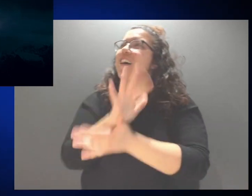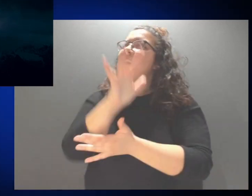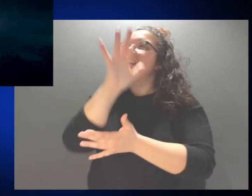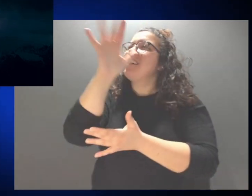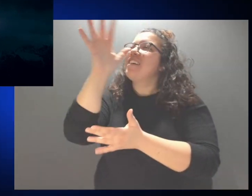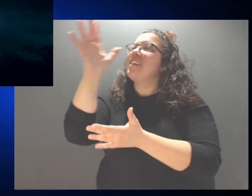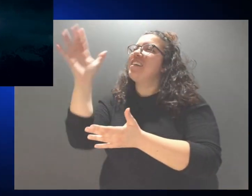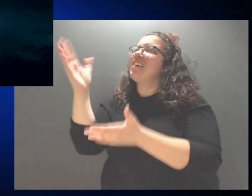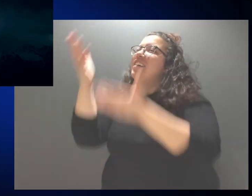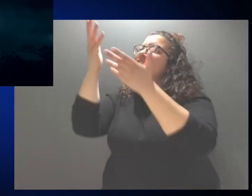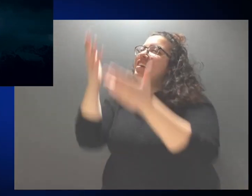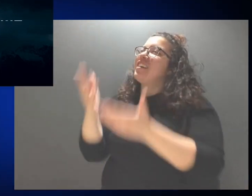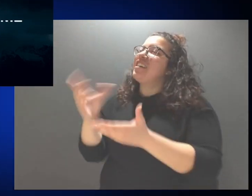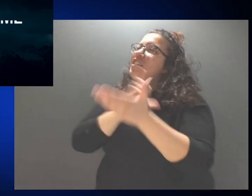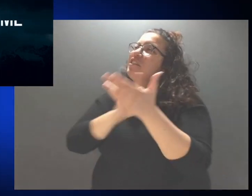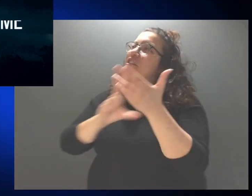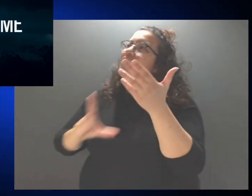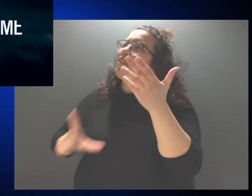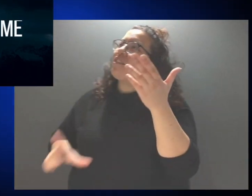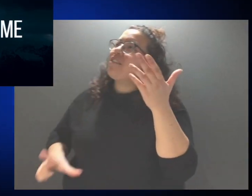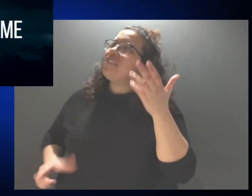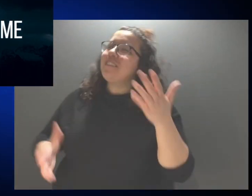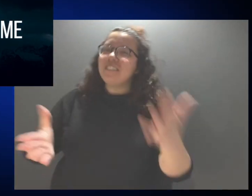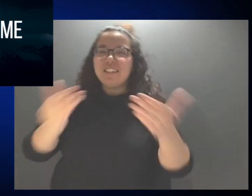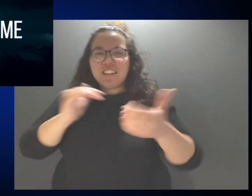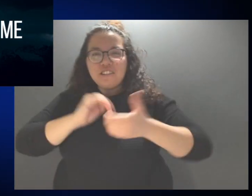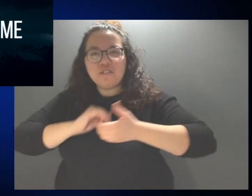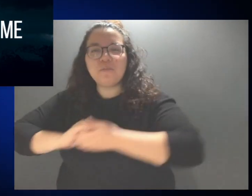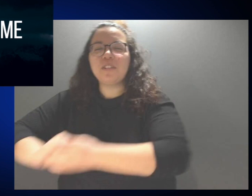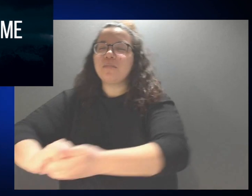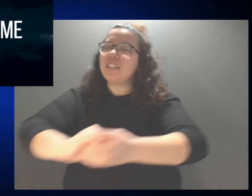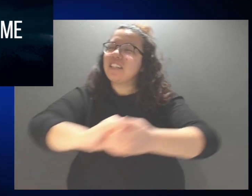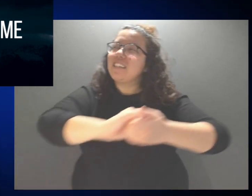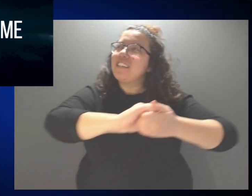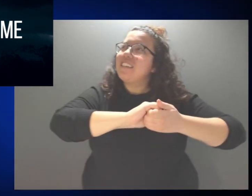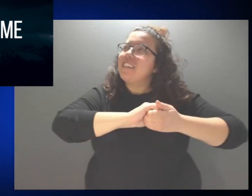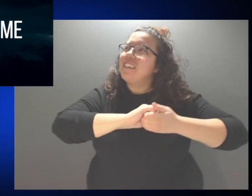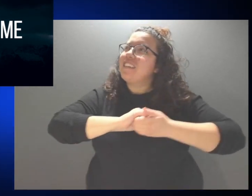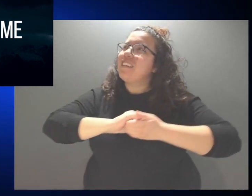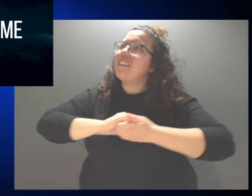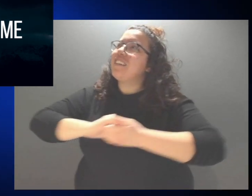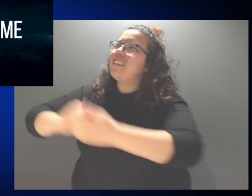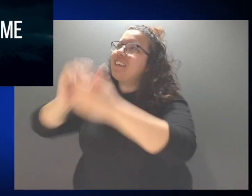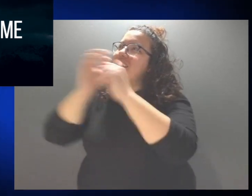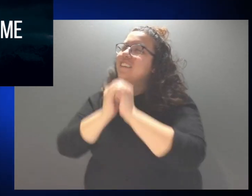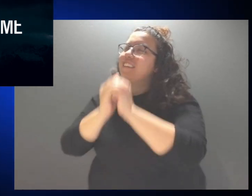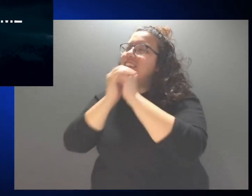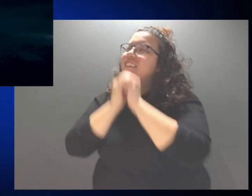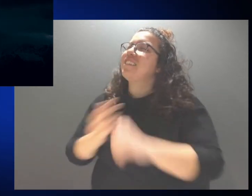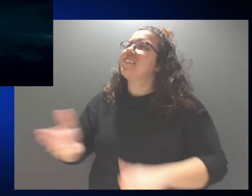Glorify the Lord with me